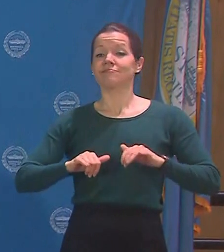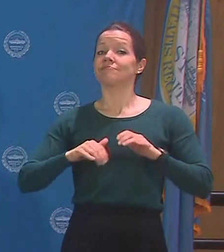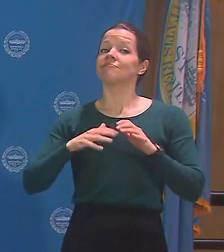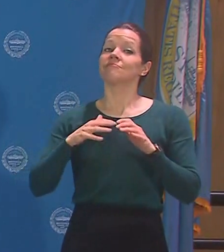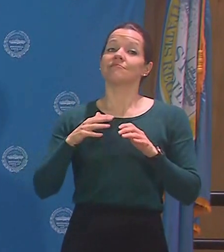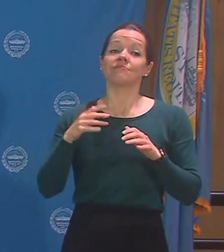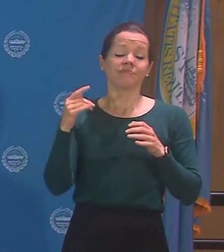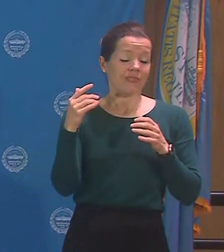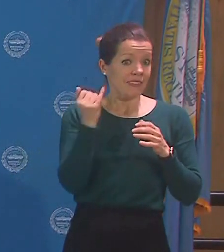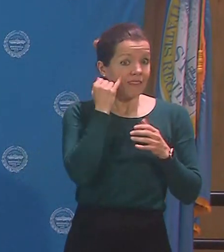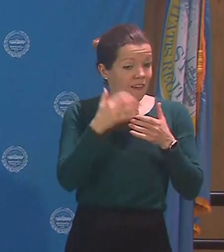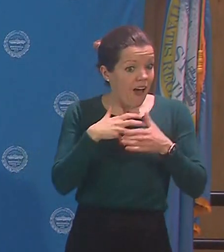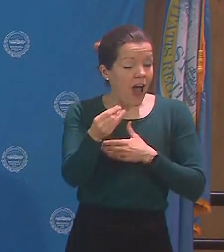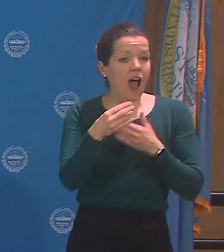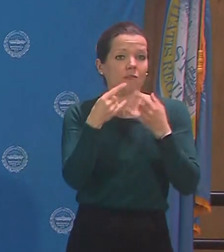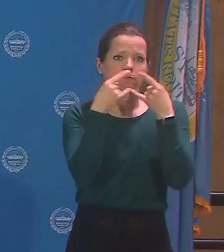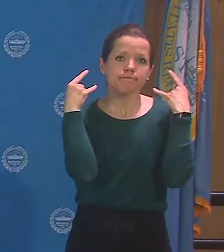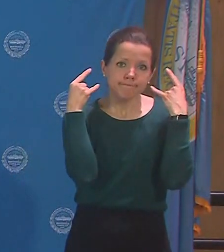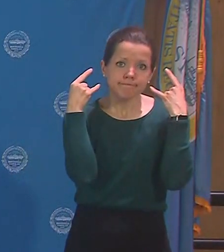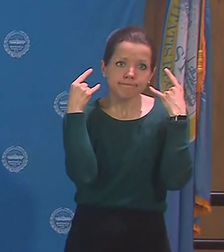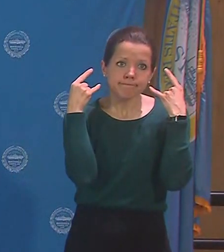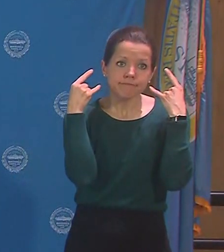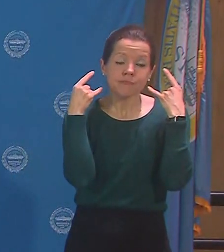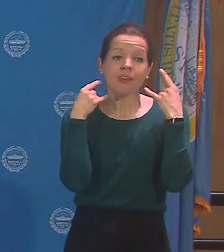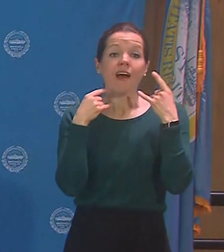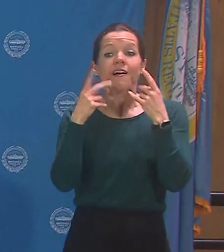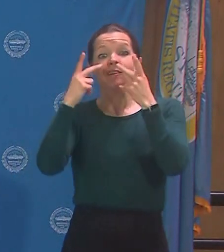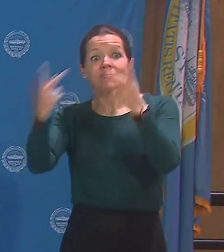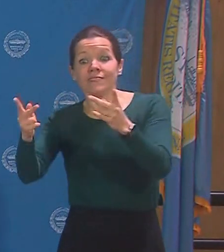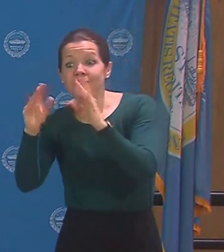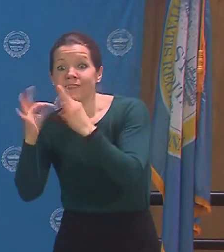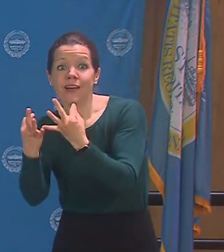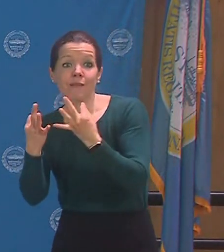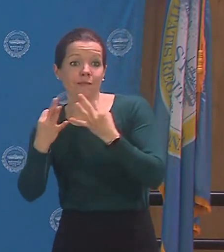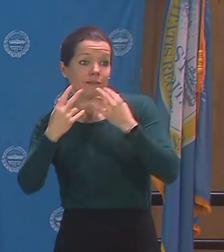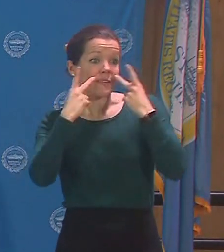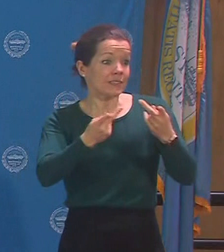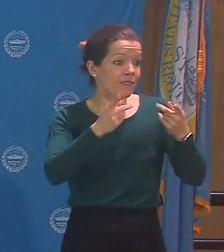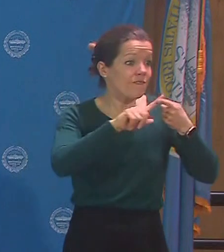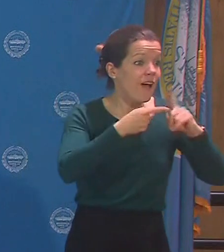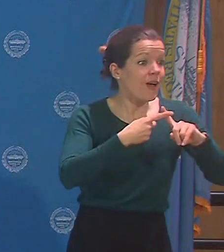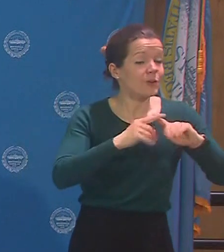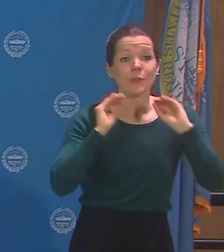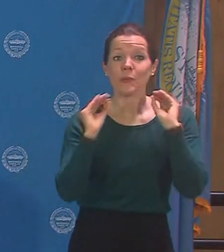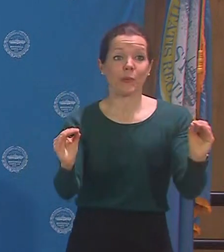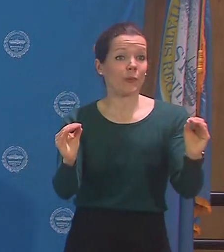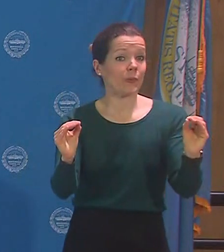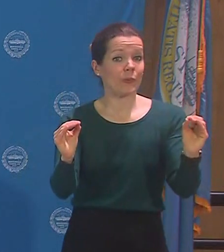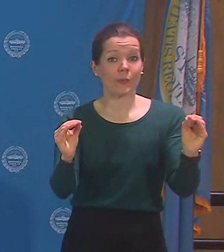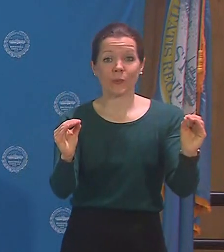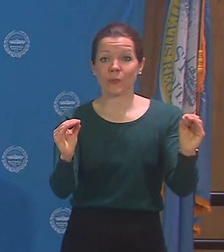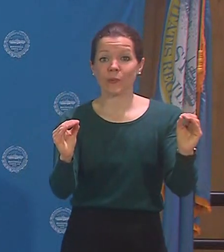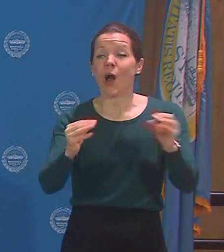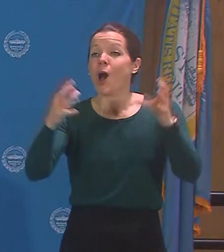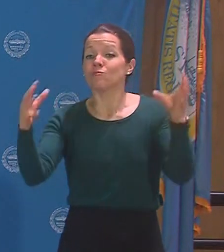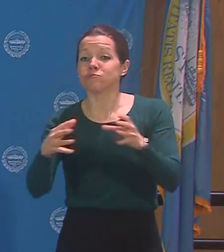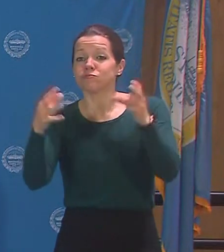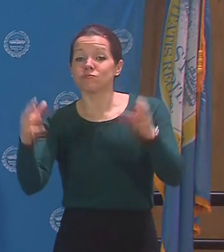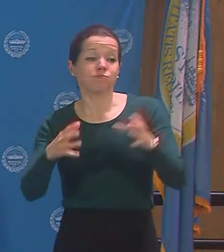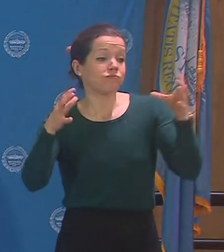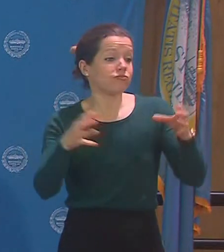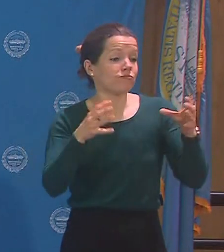that you leave the house. We're also encouraging you to take time for personal reflection and for speaking kindness.